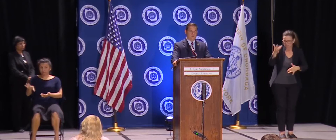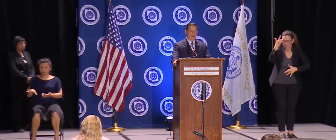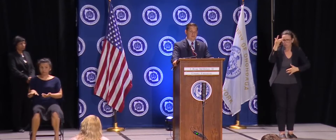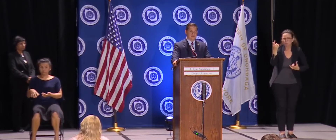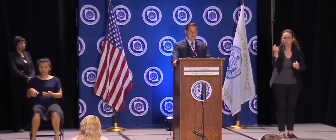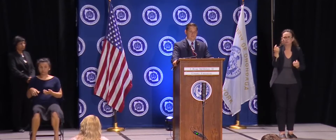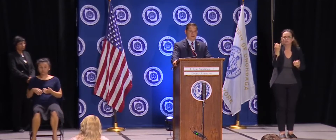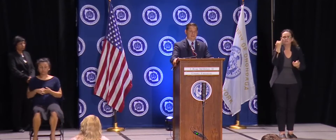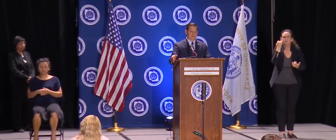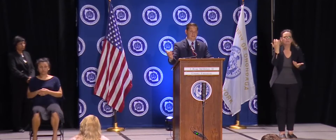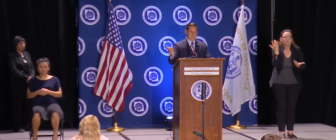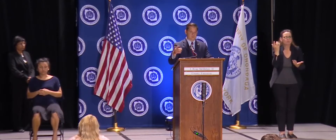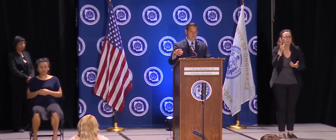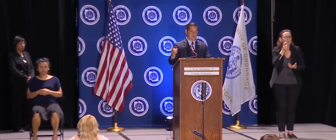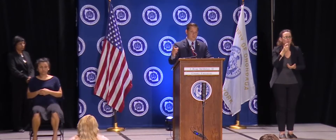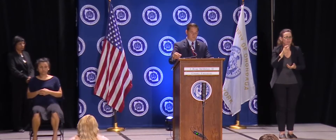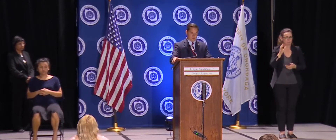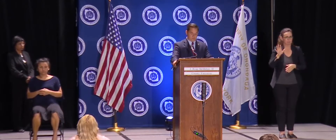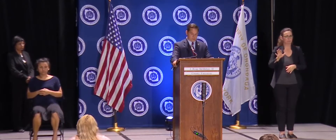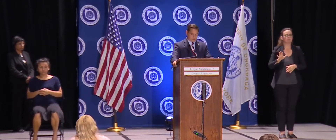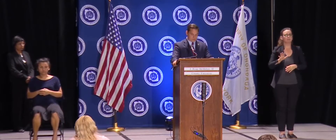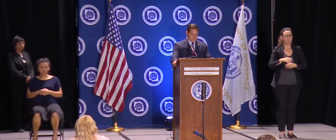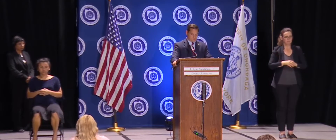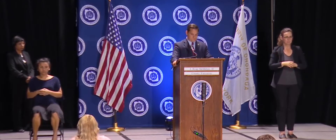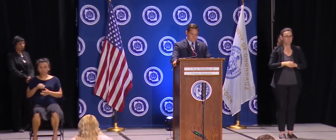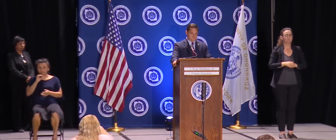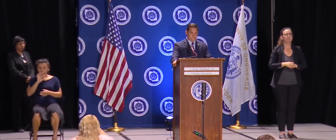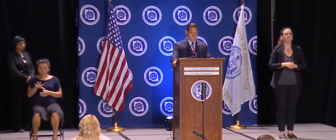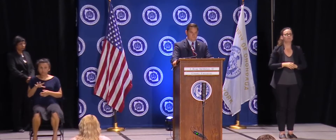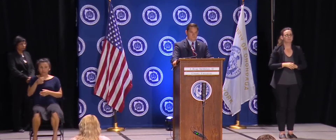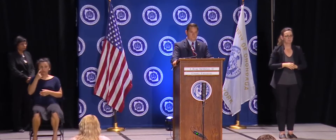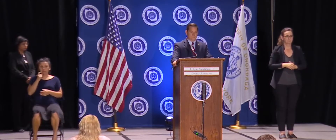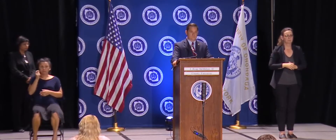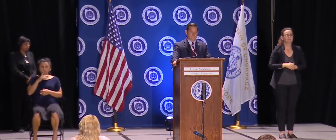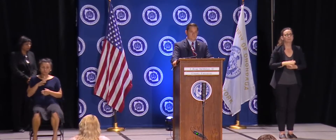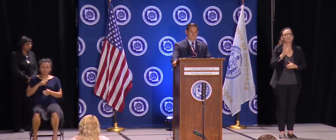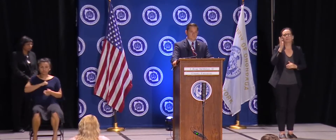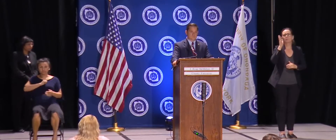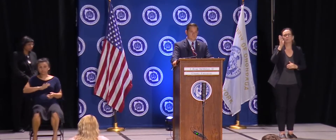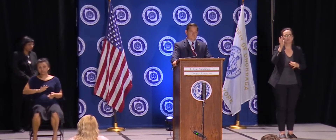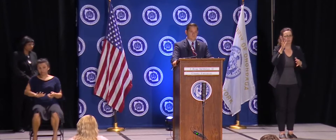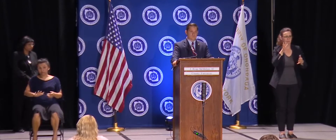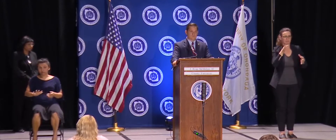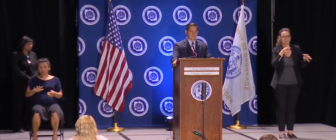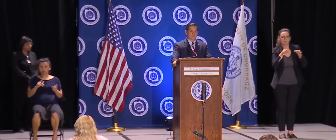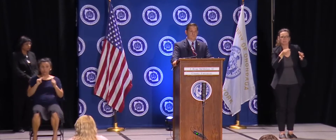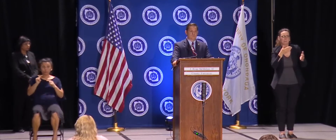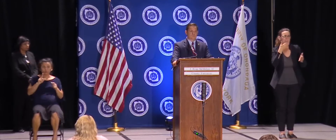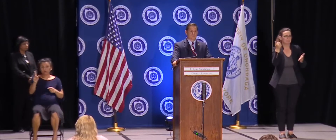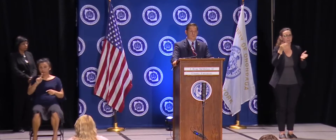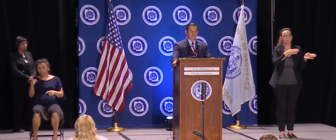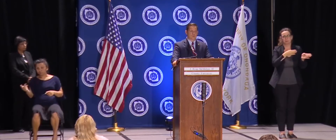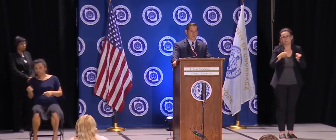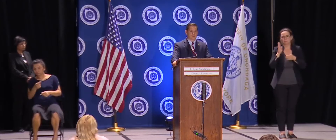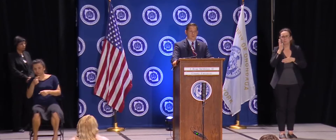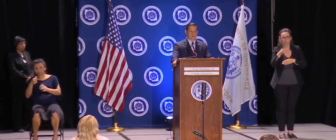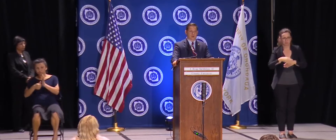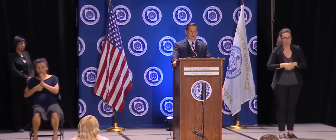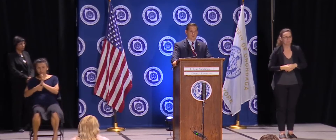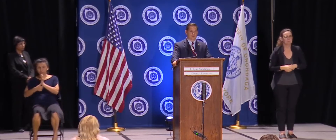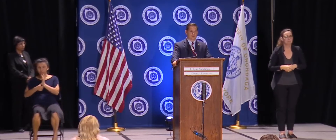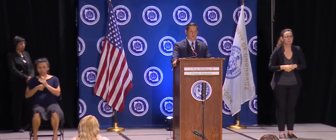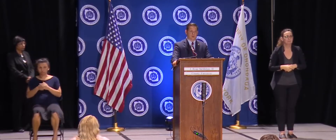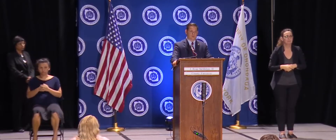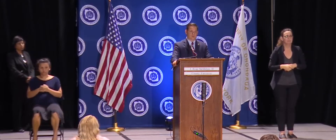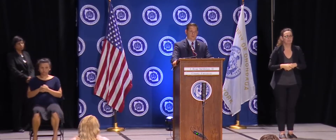fastest and best systems will be in place. Why wasn't this testing set up sooner in schools? just curious. Well, school